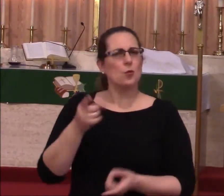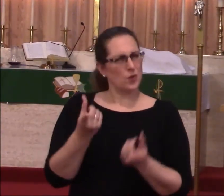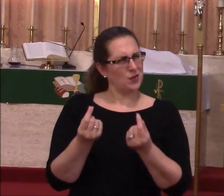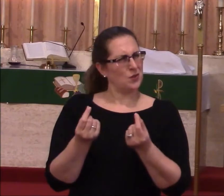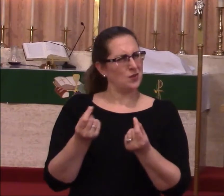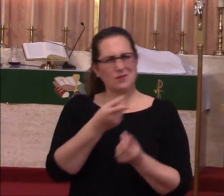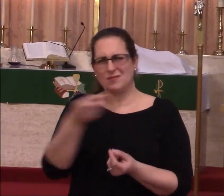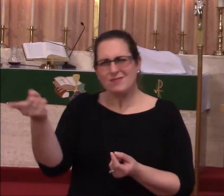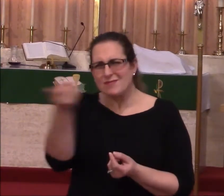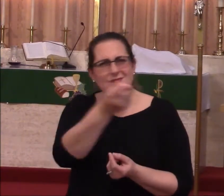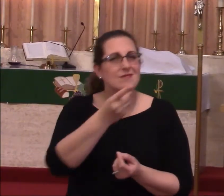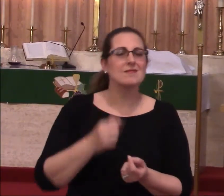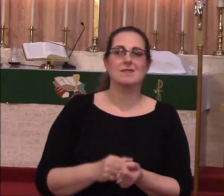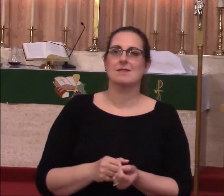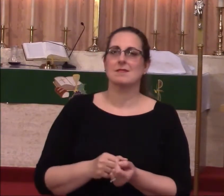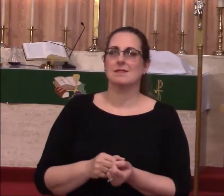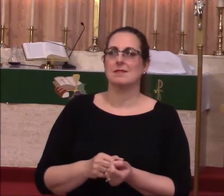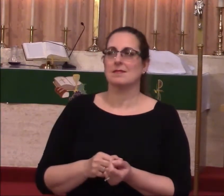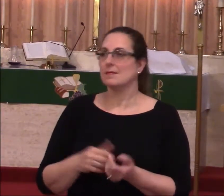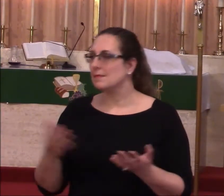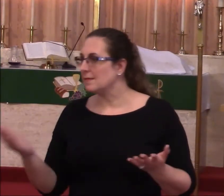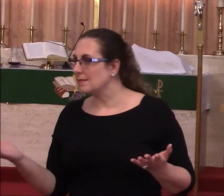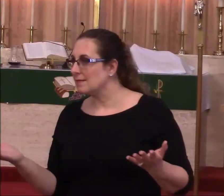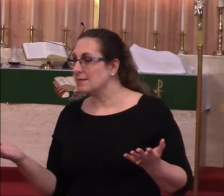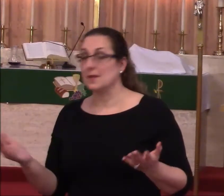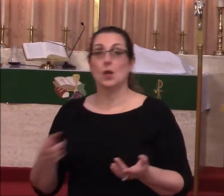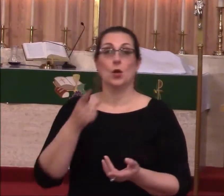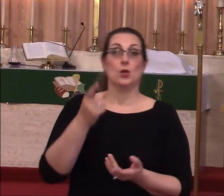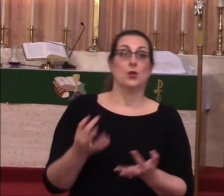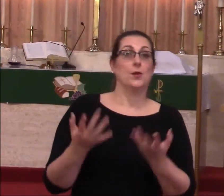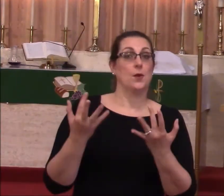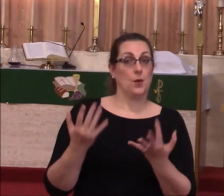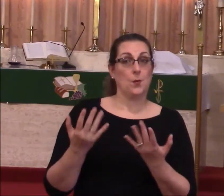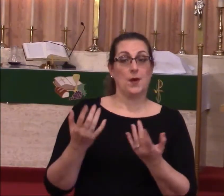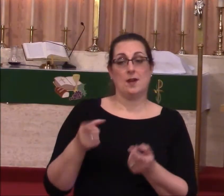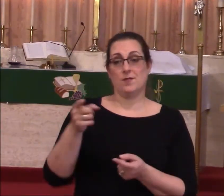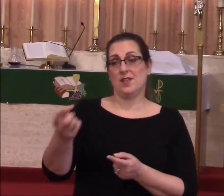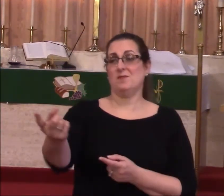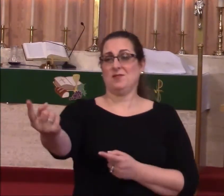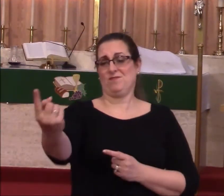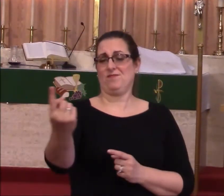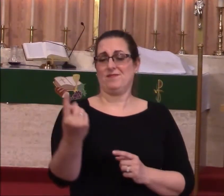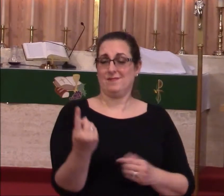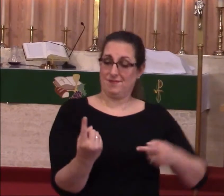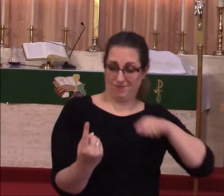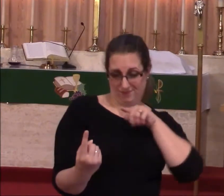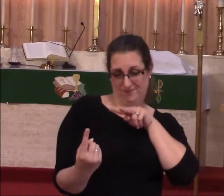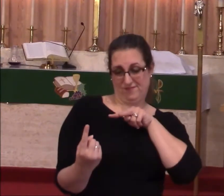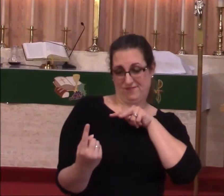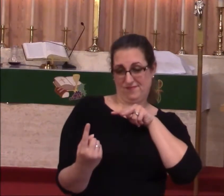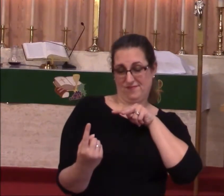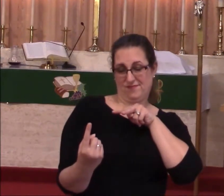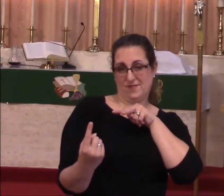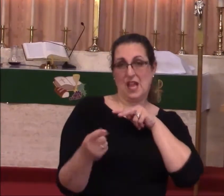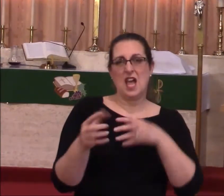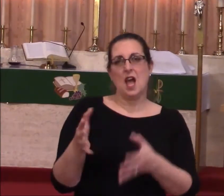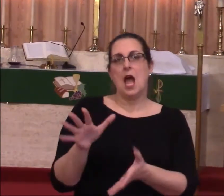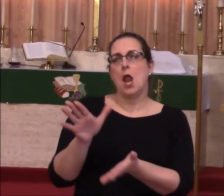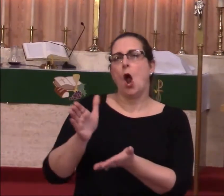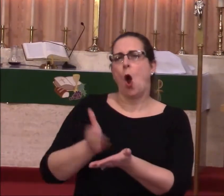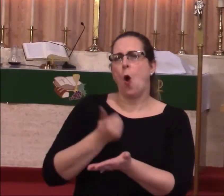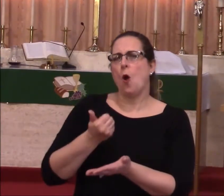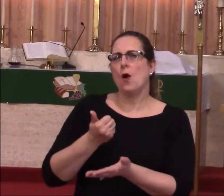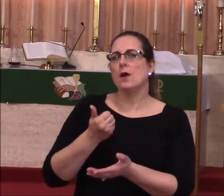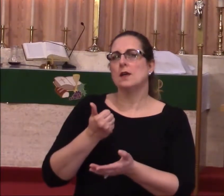do when someone sins against you? You wait for them to come crawling on hands and knees and earn back